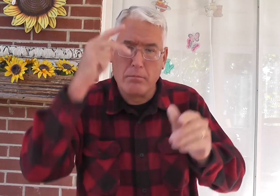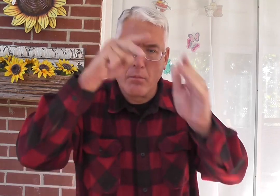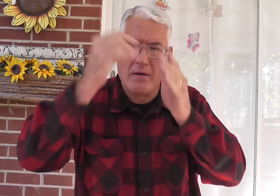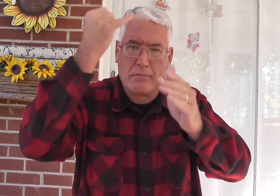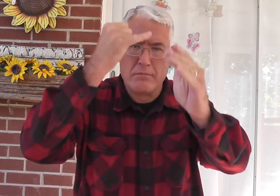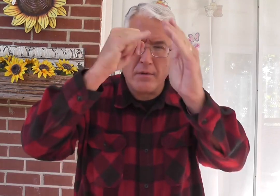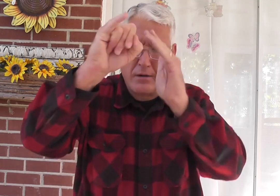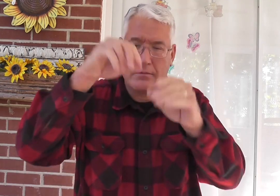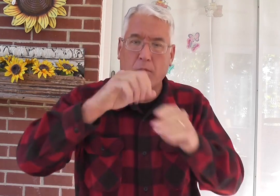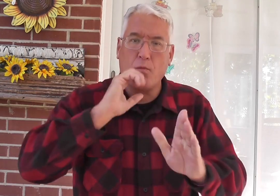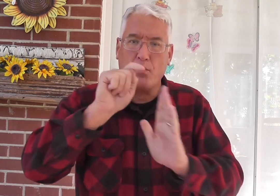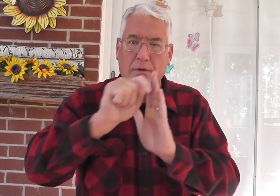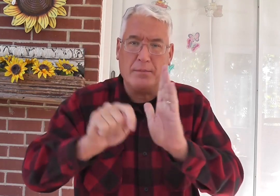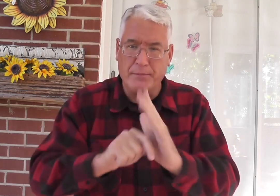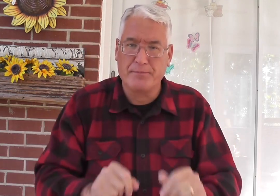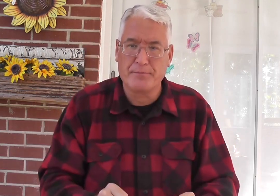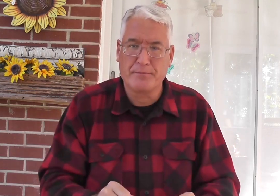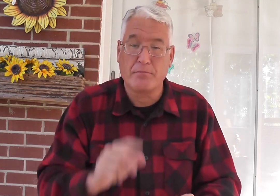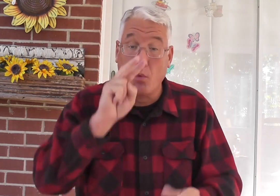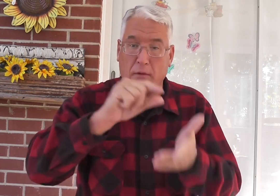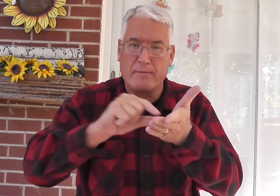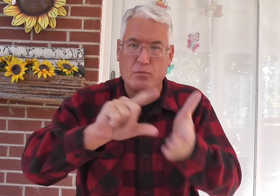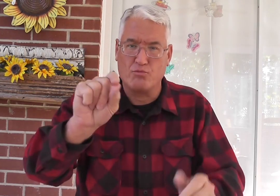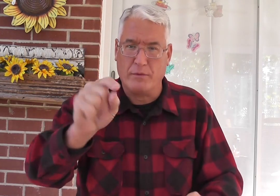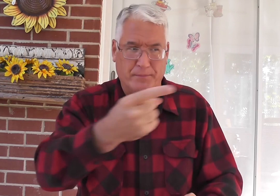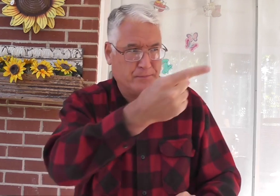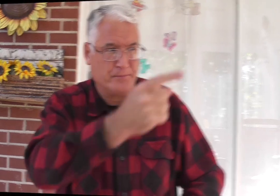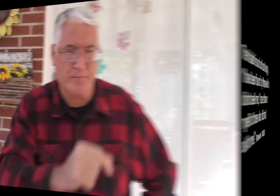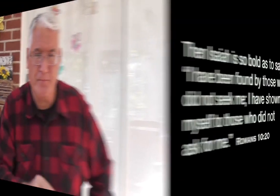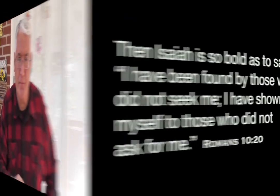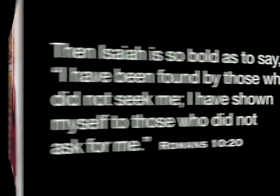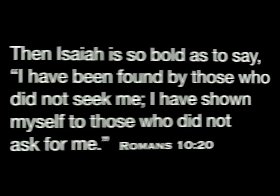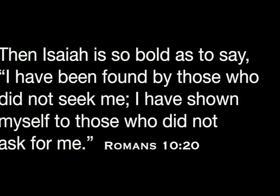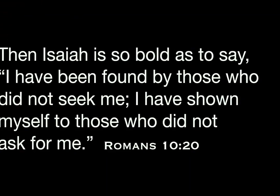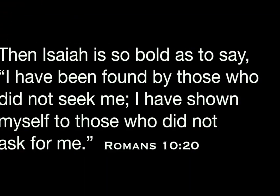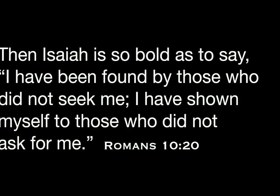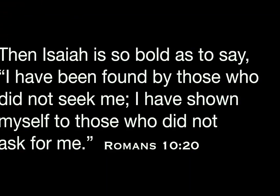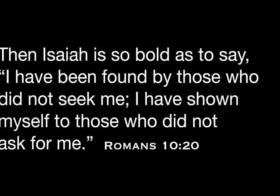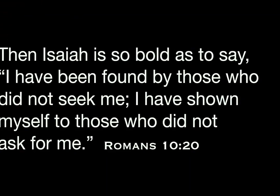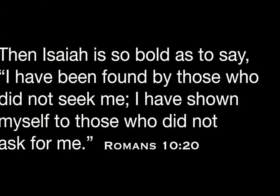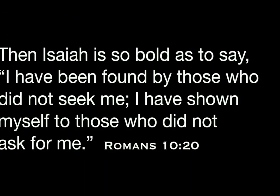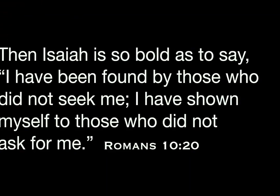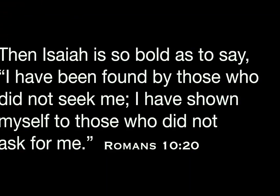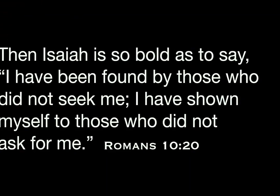believe. This time, he's quoting from Isaiah. Let's look at verse 20. You